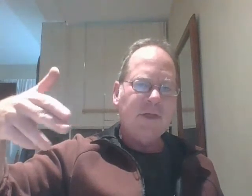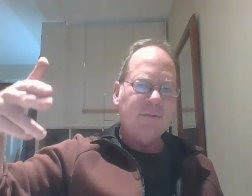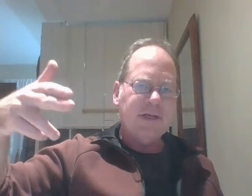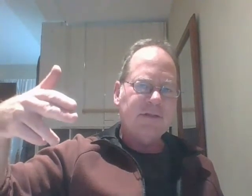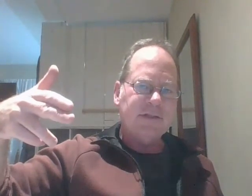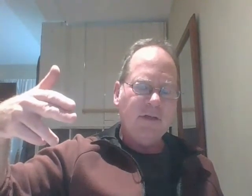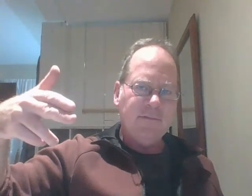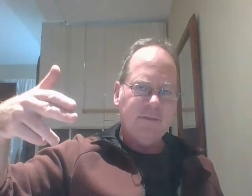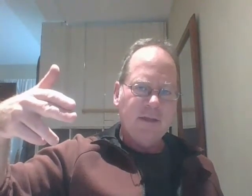can protect yourself